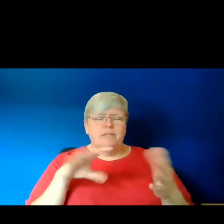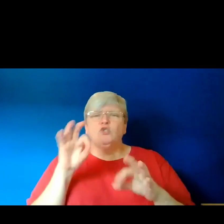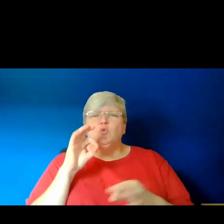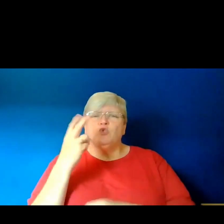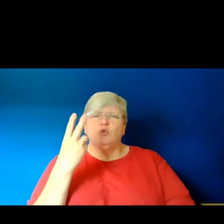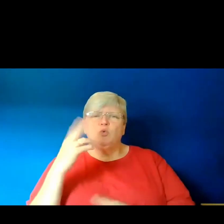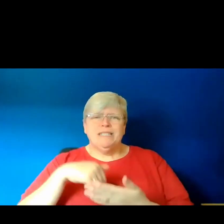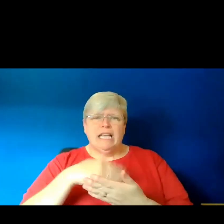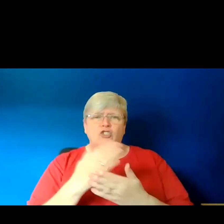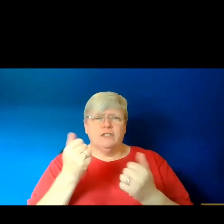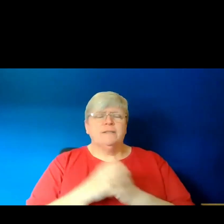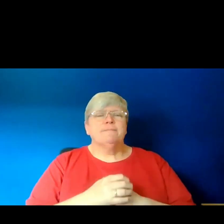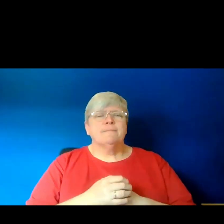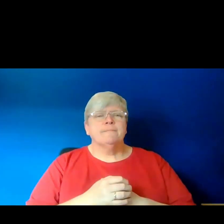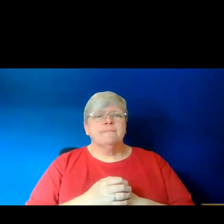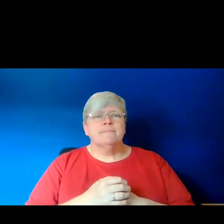sections.